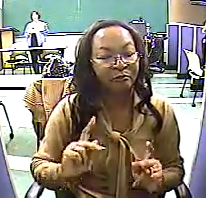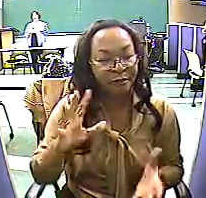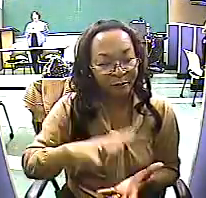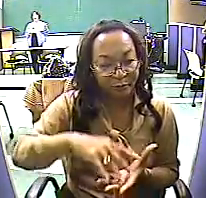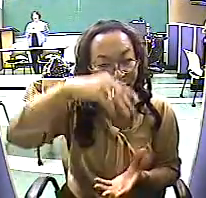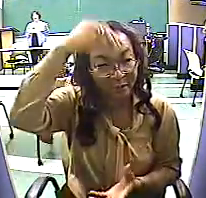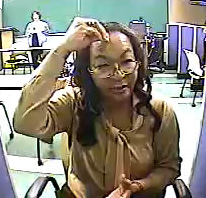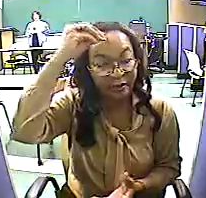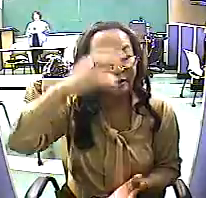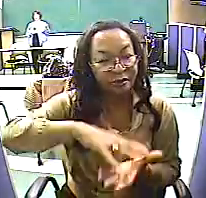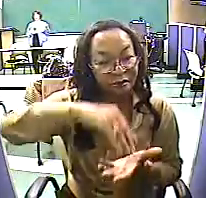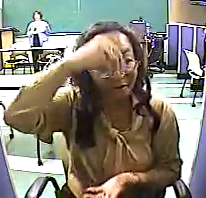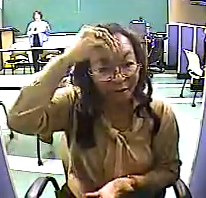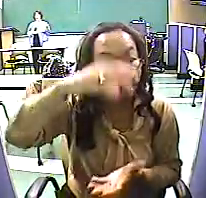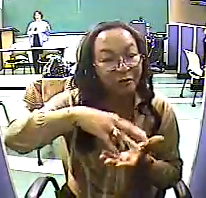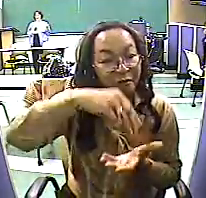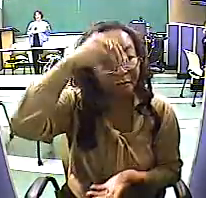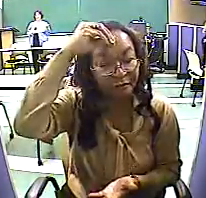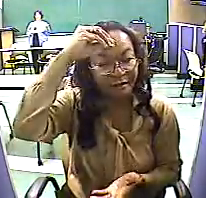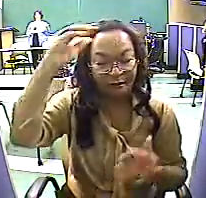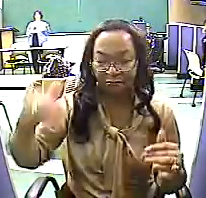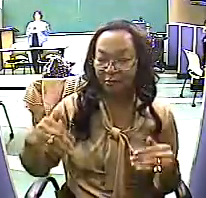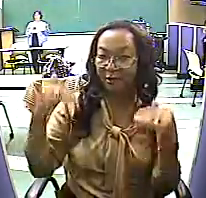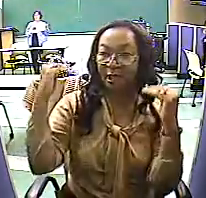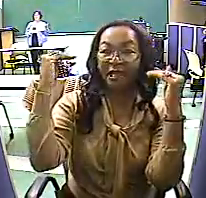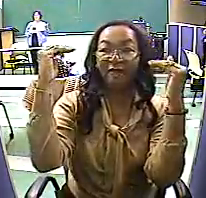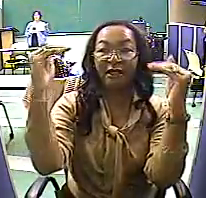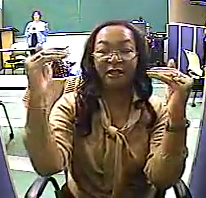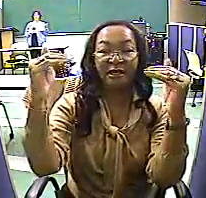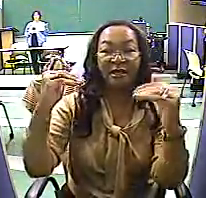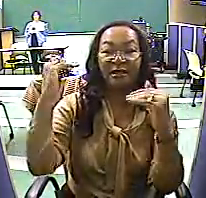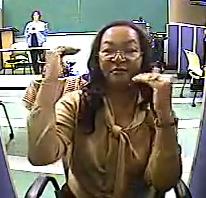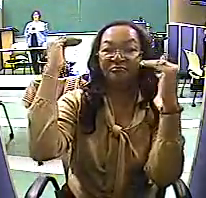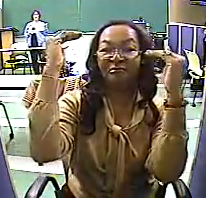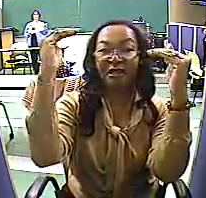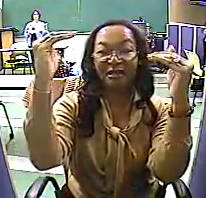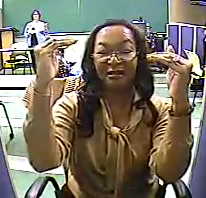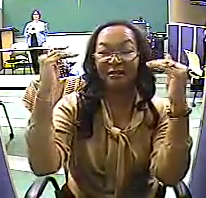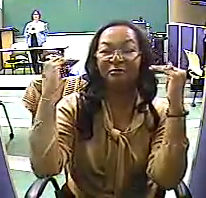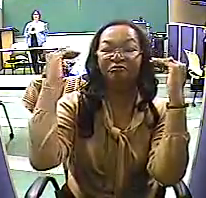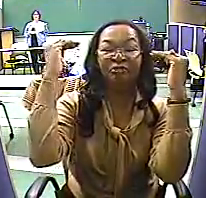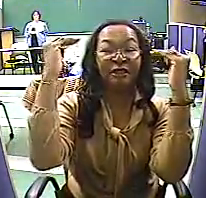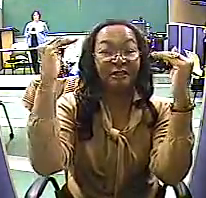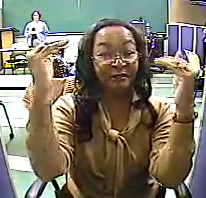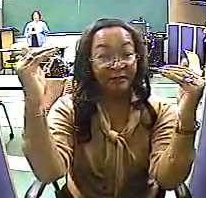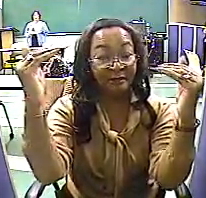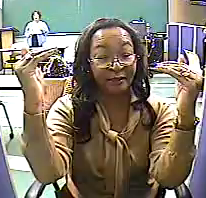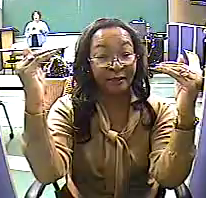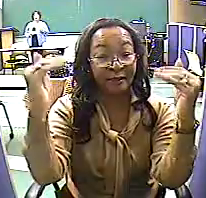climb the highest, and get the most satisfaction from their jobs and their personal interests.